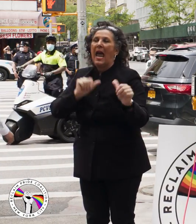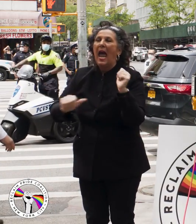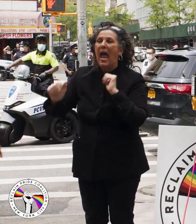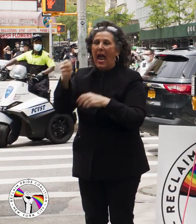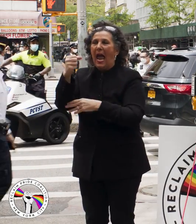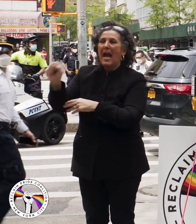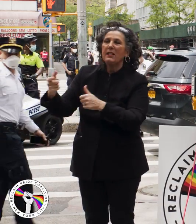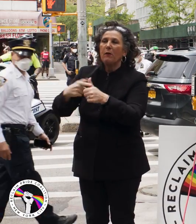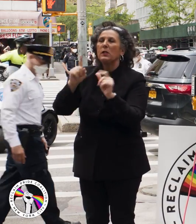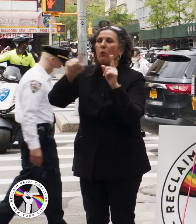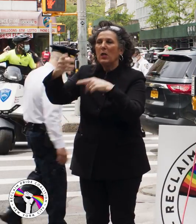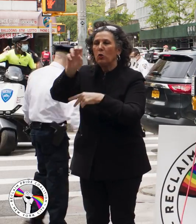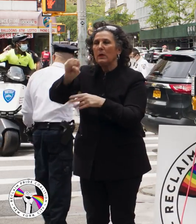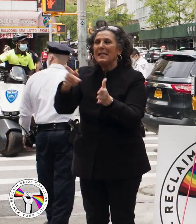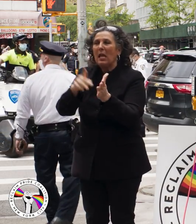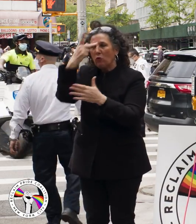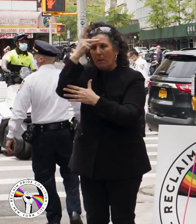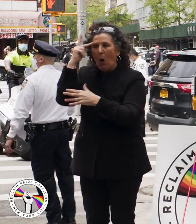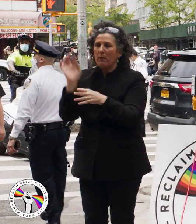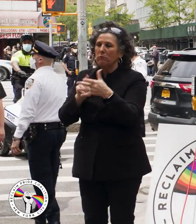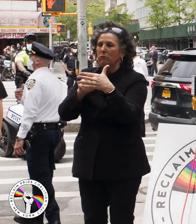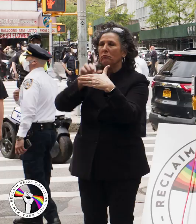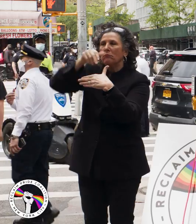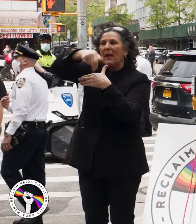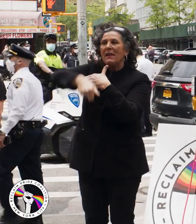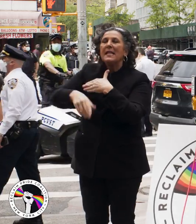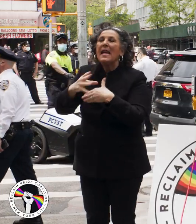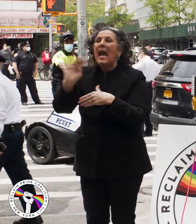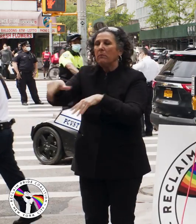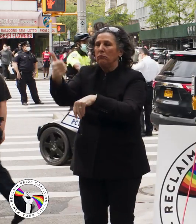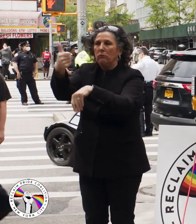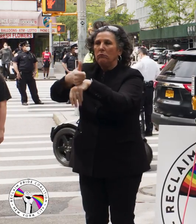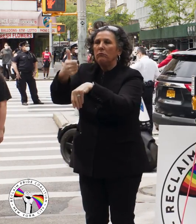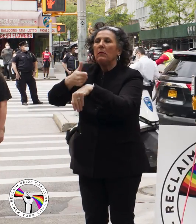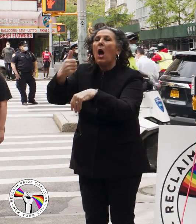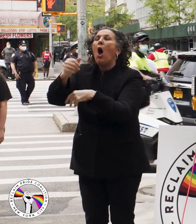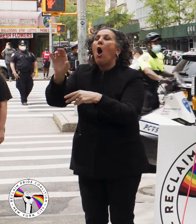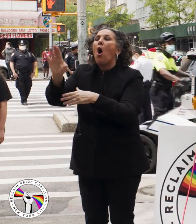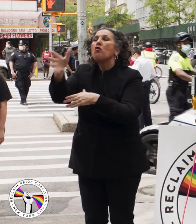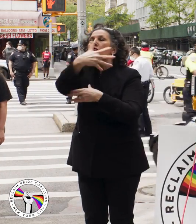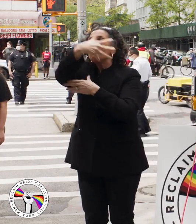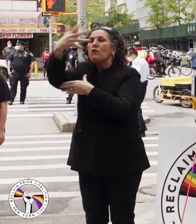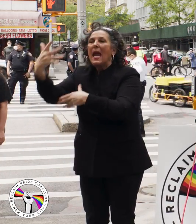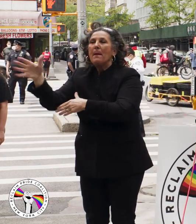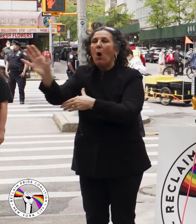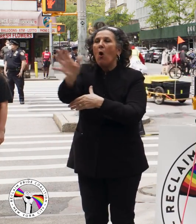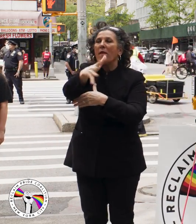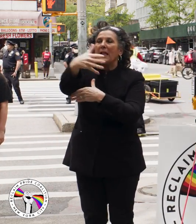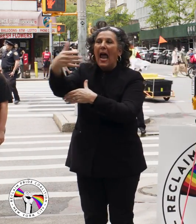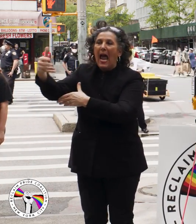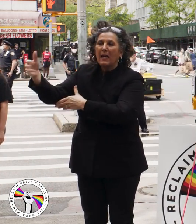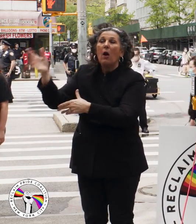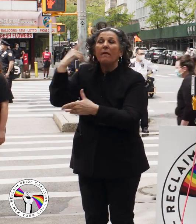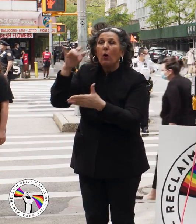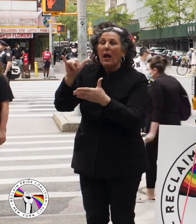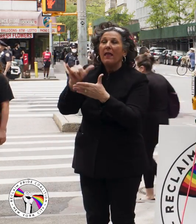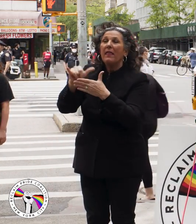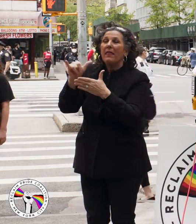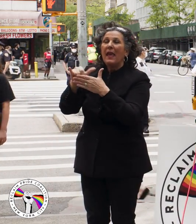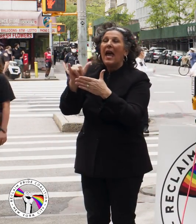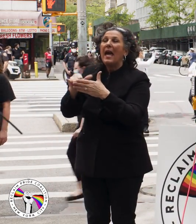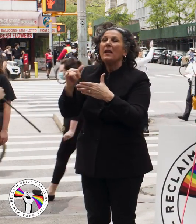He went to Central Park, climbed over a fence, and planted a rainbow flag by Franklin Graham's tents. For that